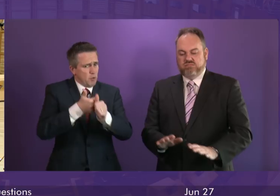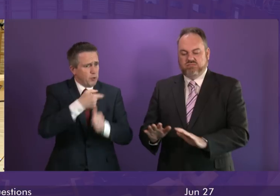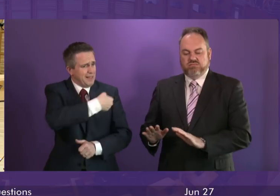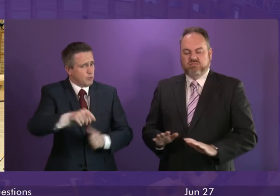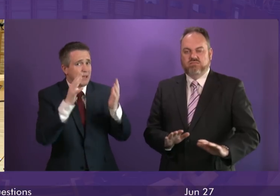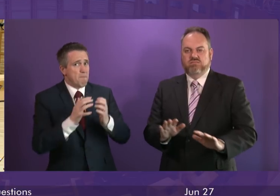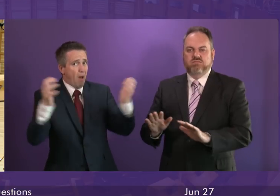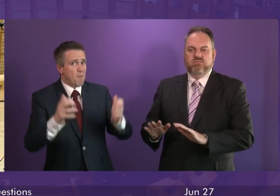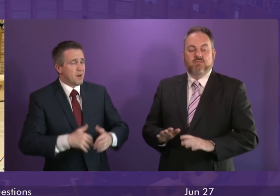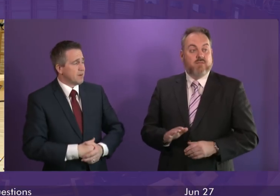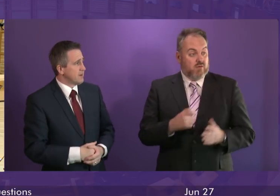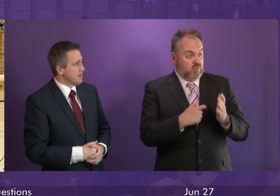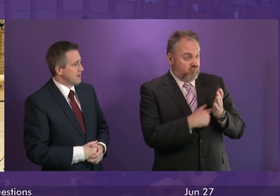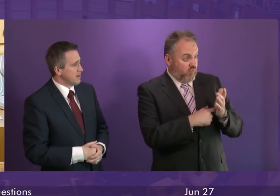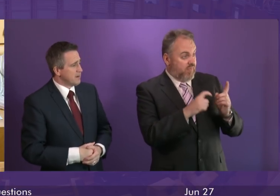Ruth Davidson.